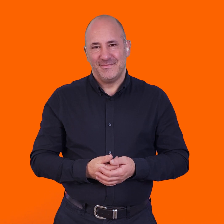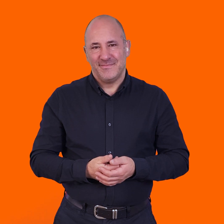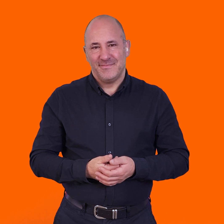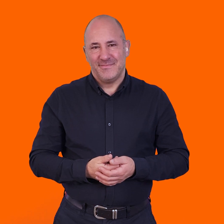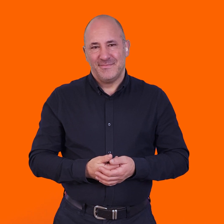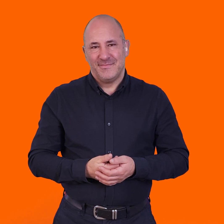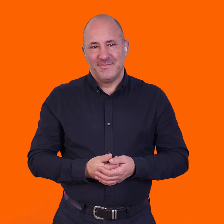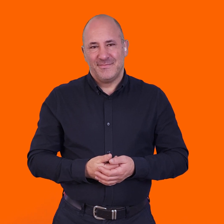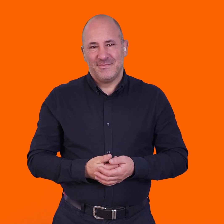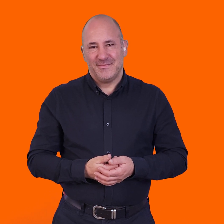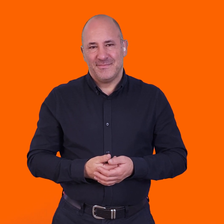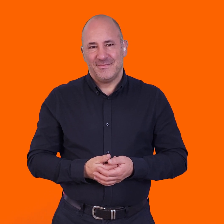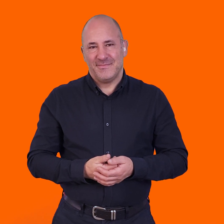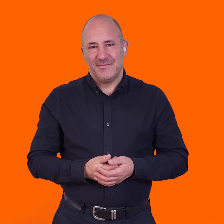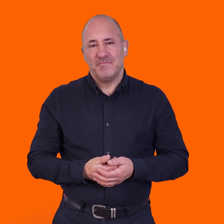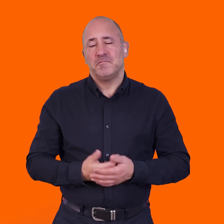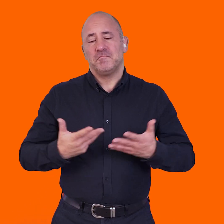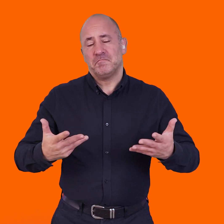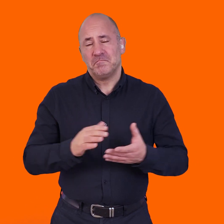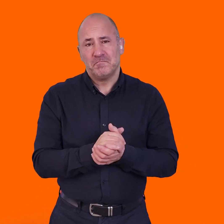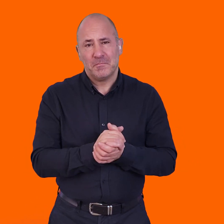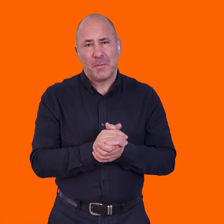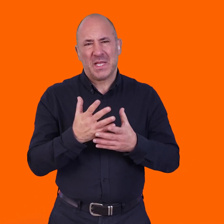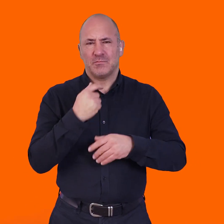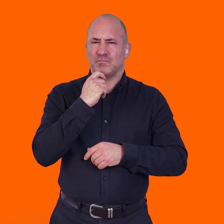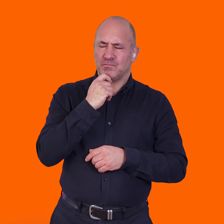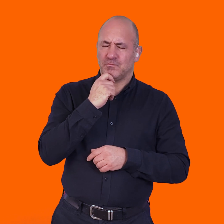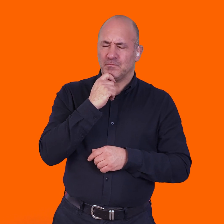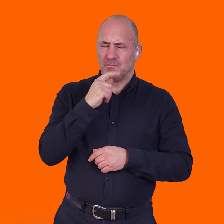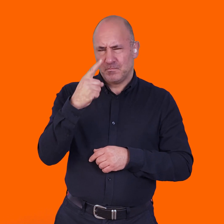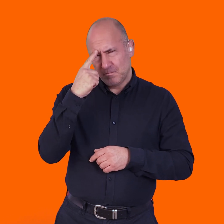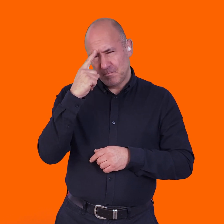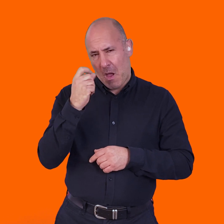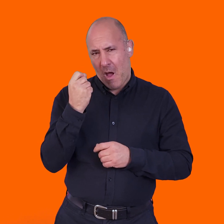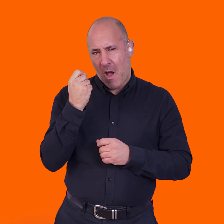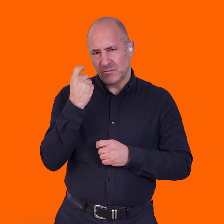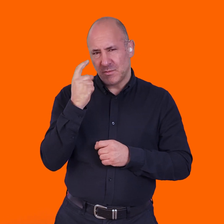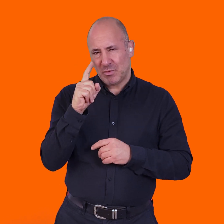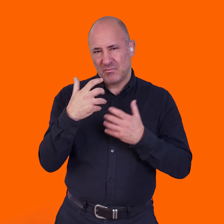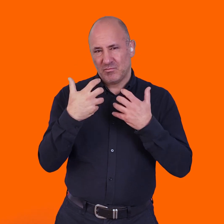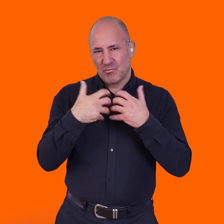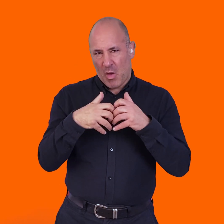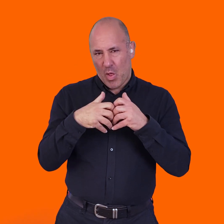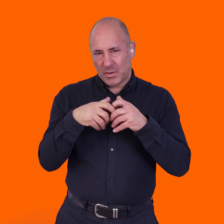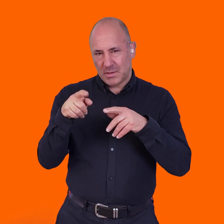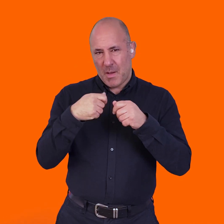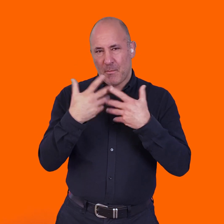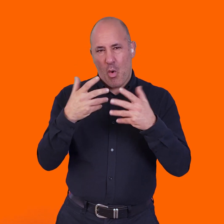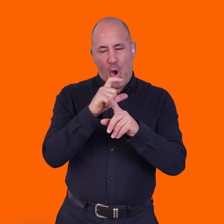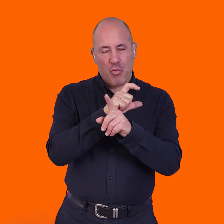own environment in order to live. So what happens when you're working with the idea of technology as something